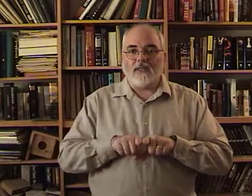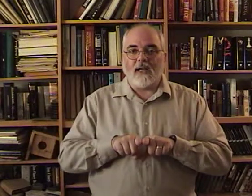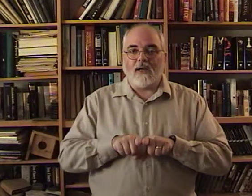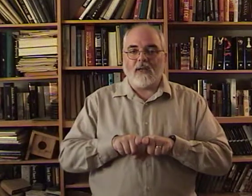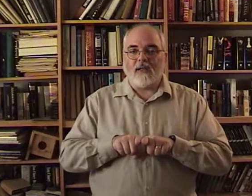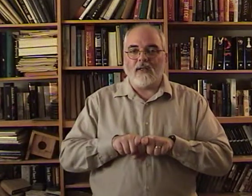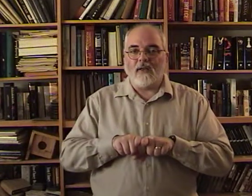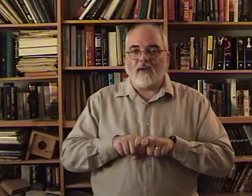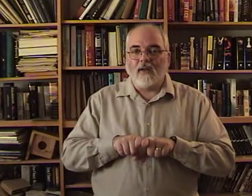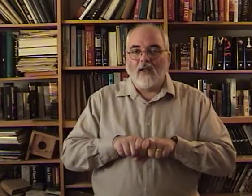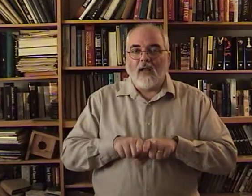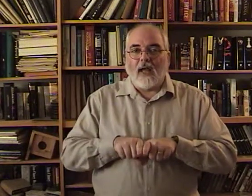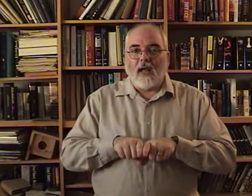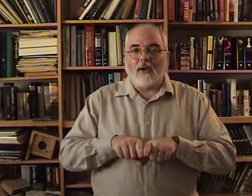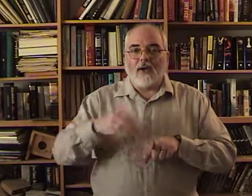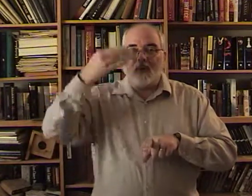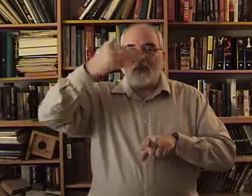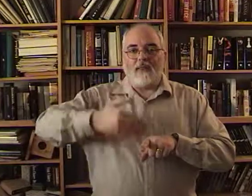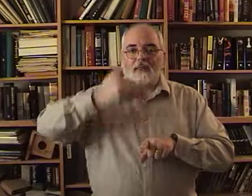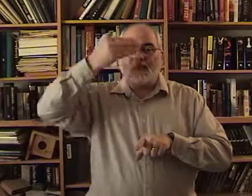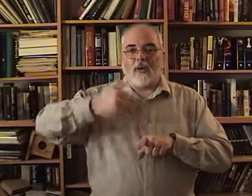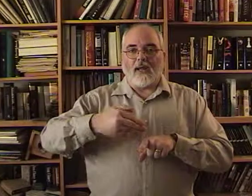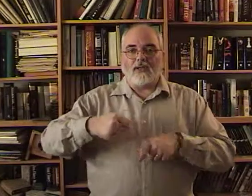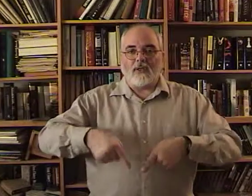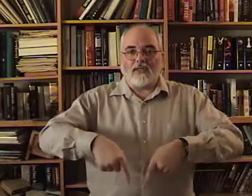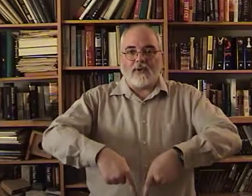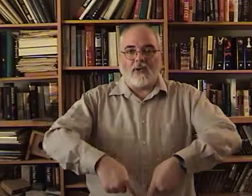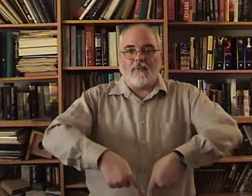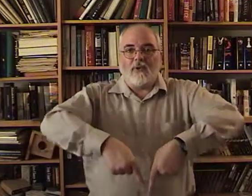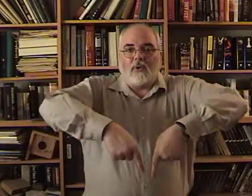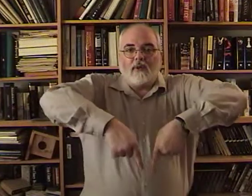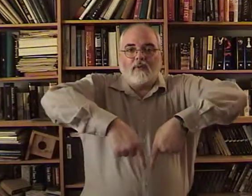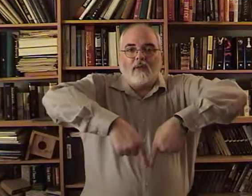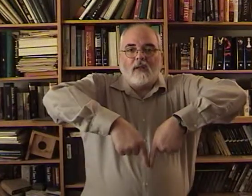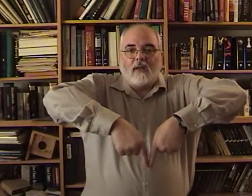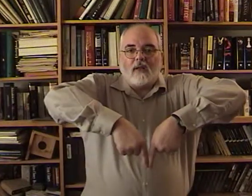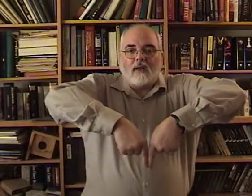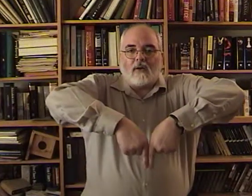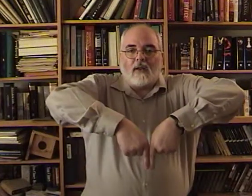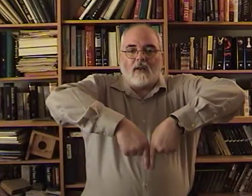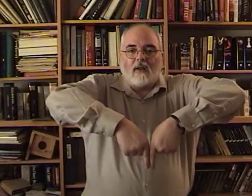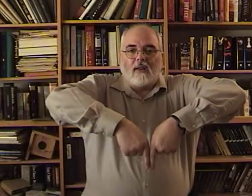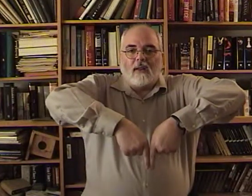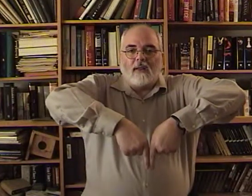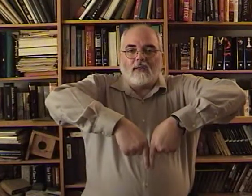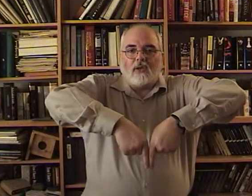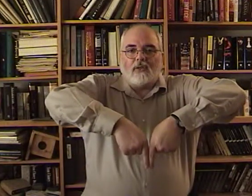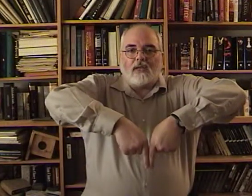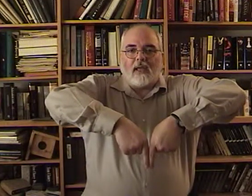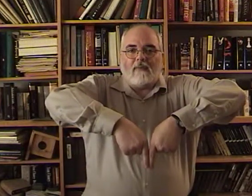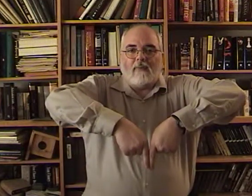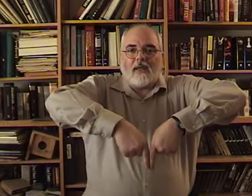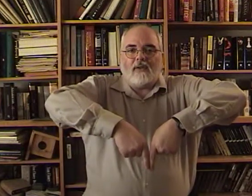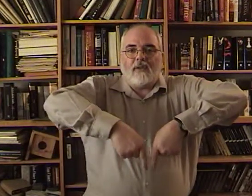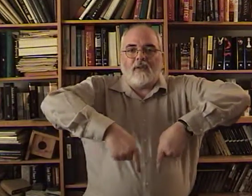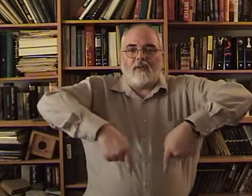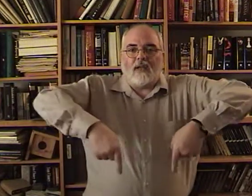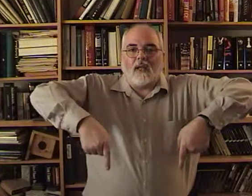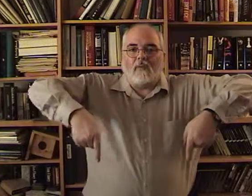together again here. I'm going to do it in this plane. So you can see what I'm doing. Alright. So you have them together here. They come